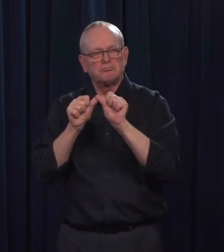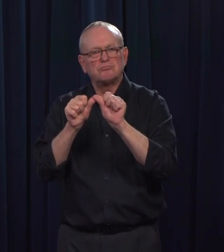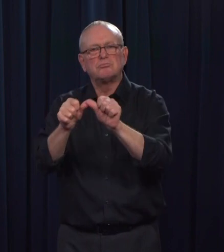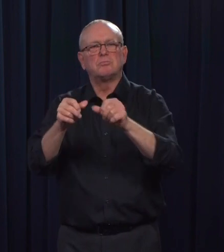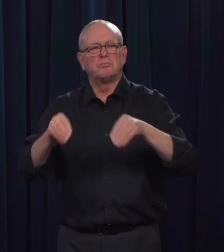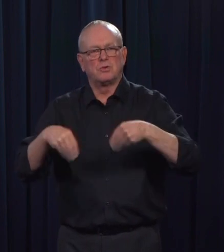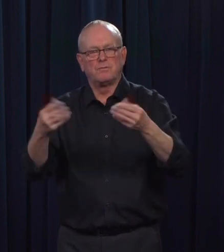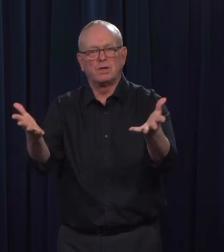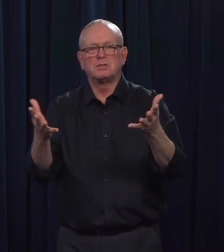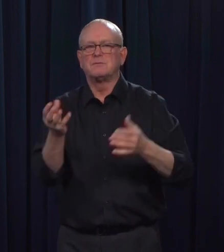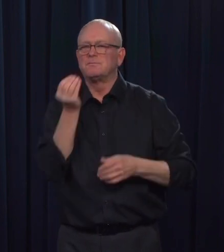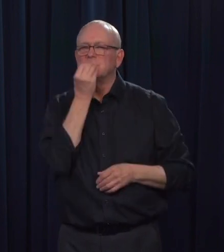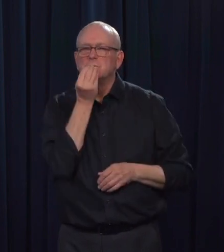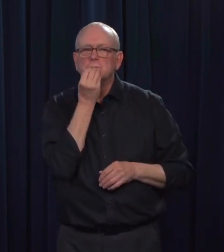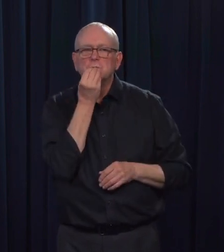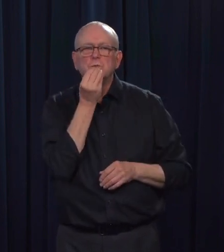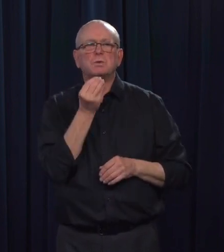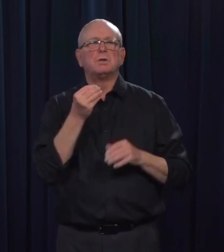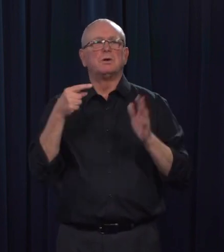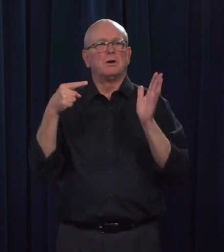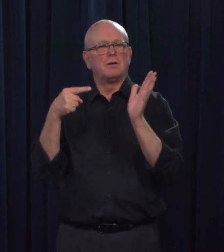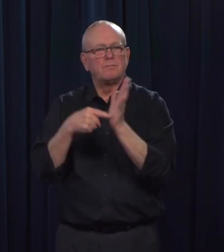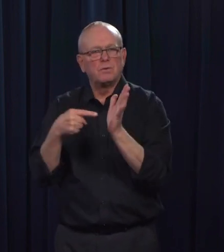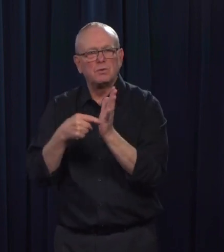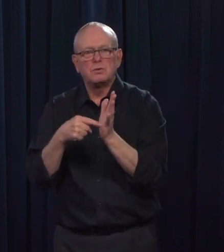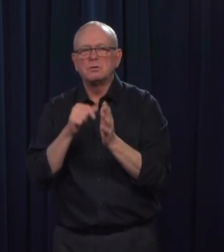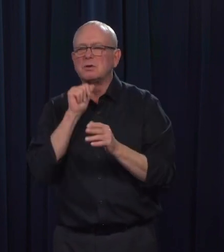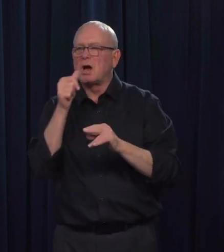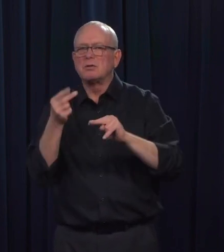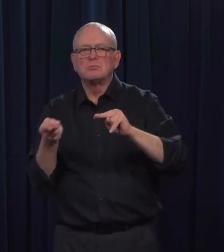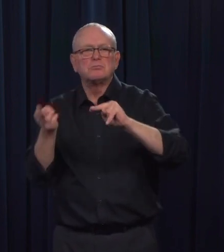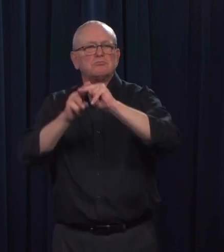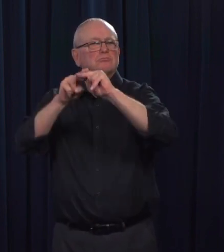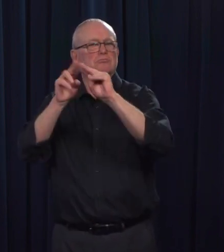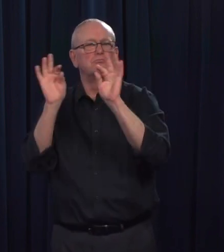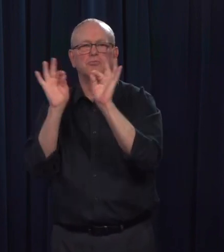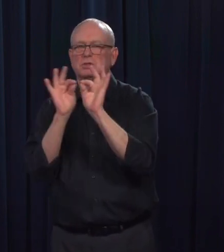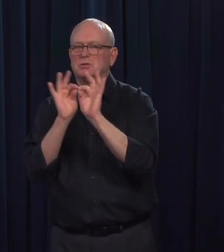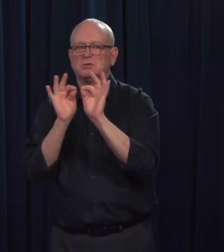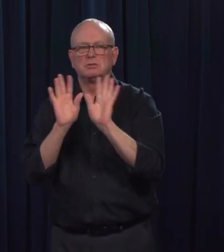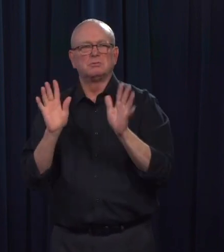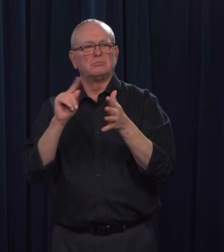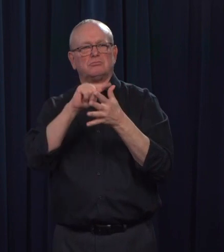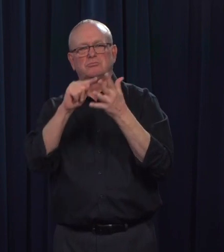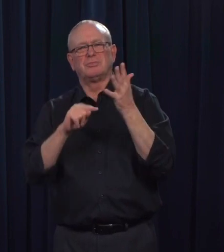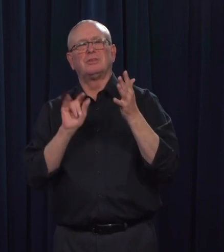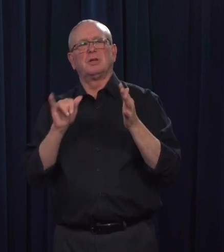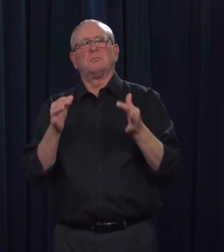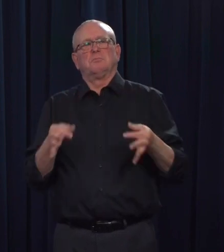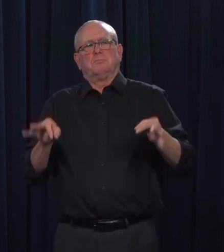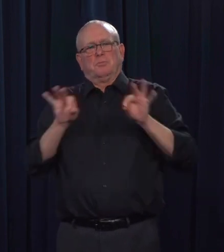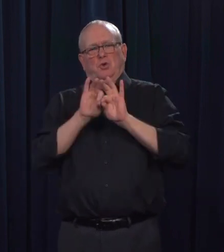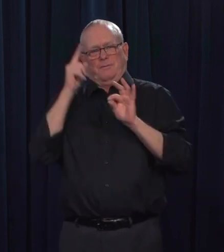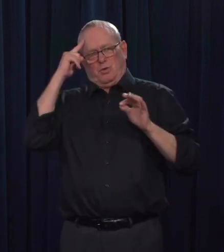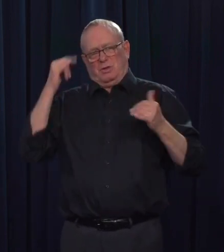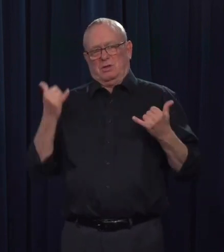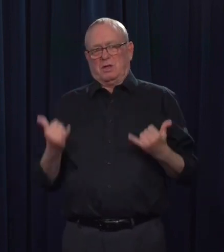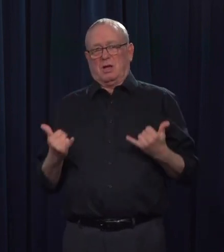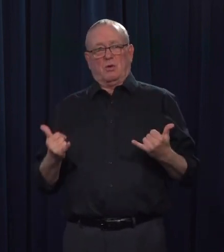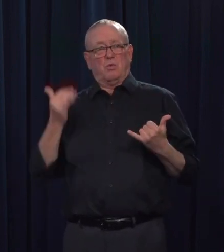always been relevant, but it is critically important now, given the stresses of COVID-19. To be clear,